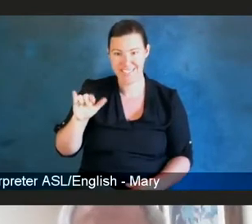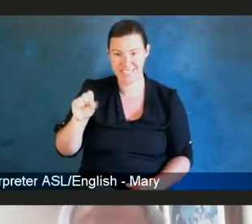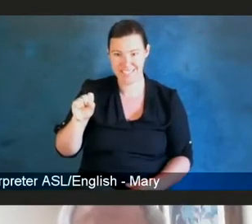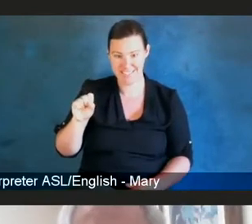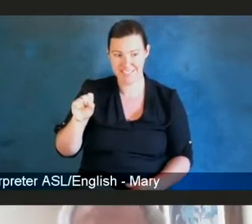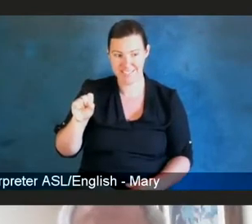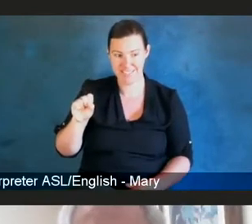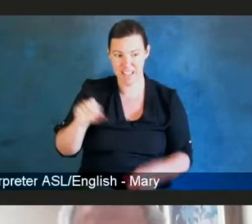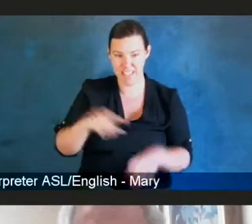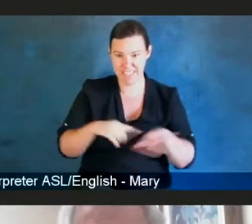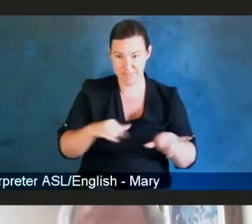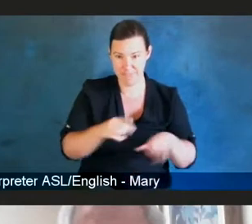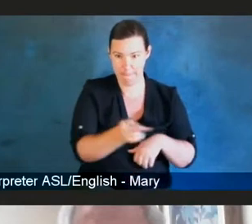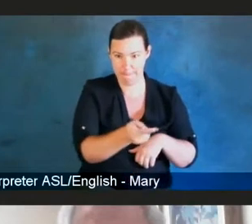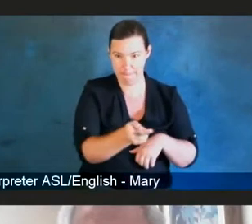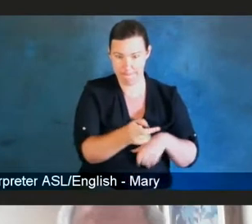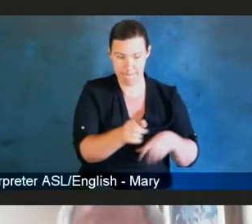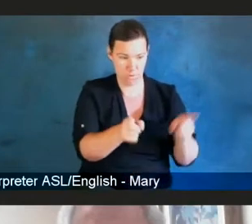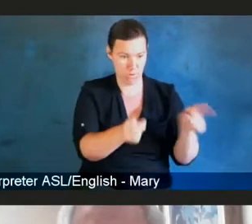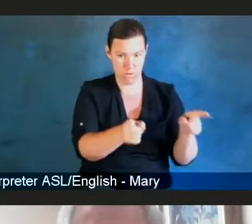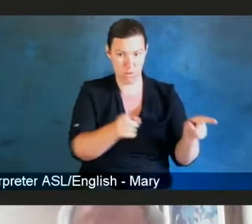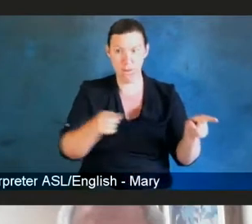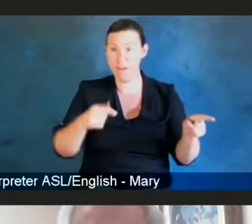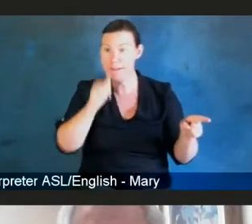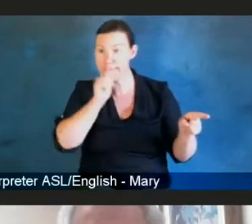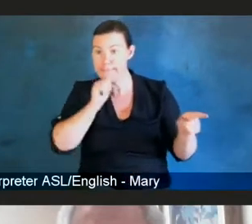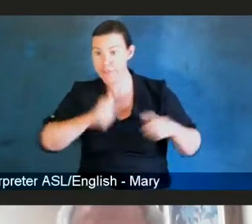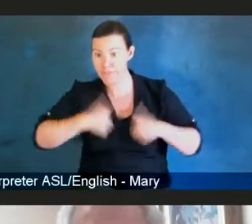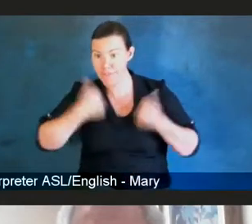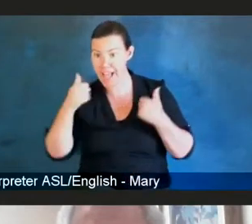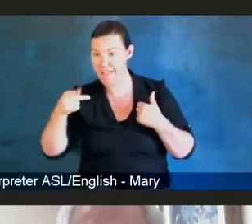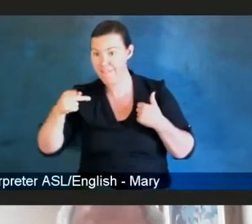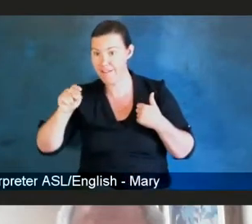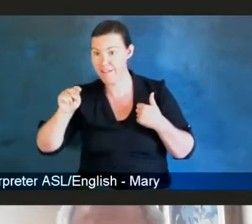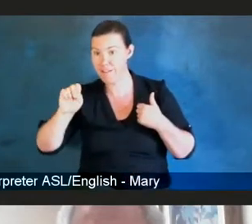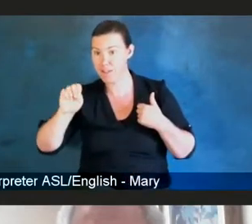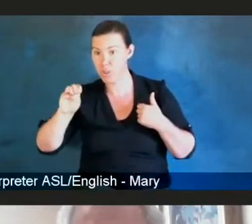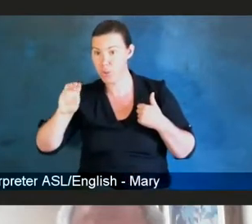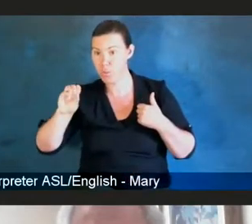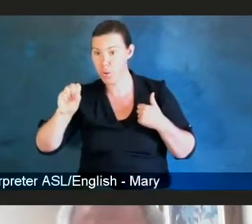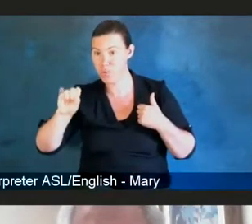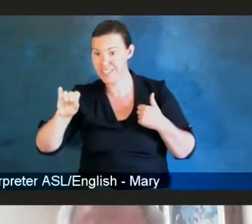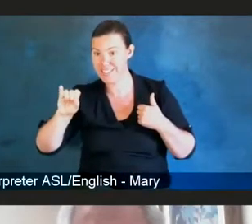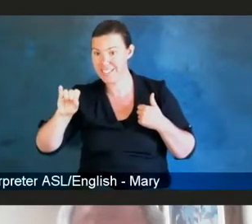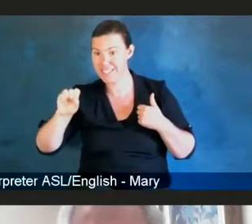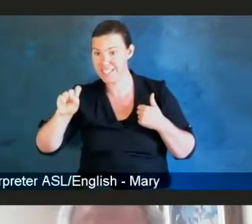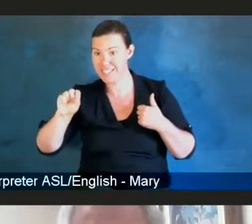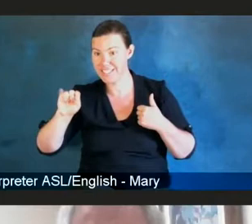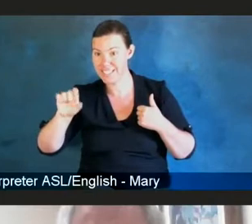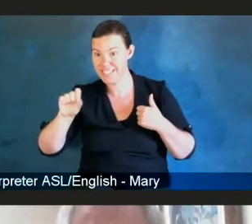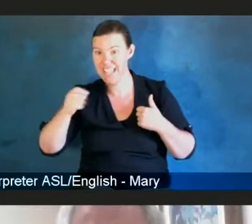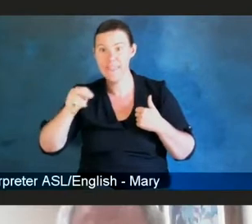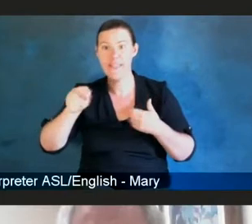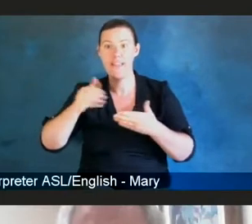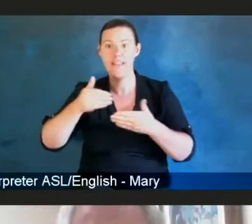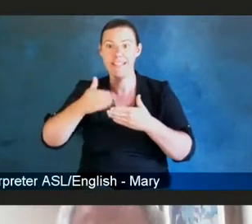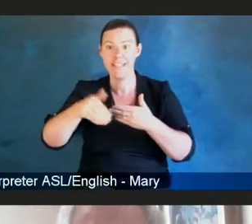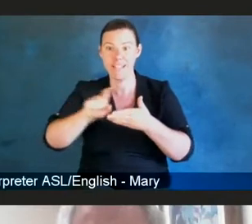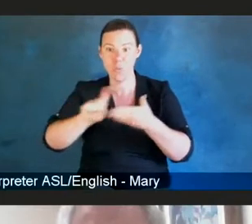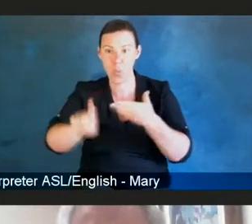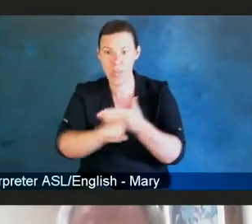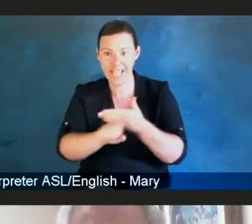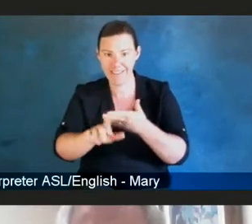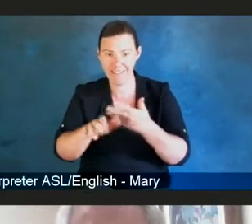he survived pneumocystis. And the next week, Art got approved. And he was able to get